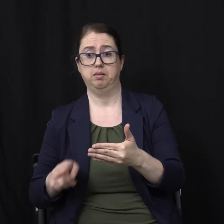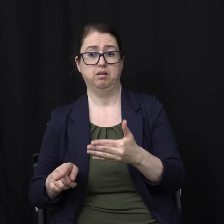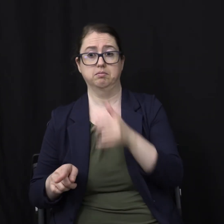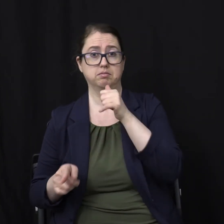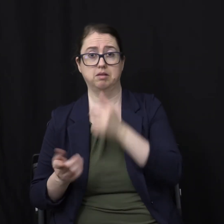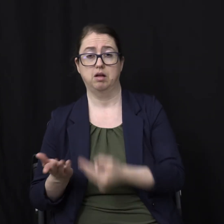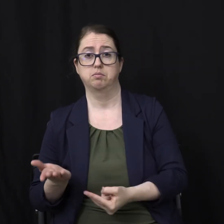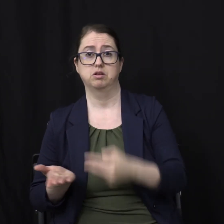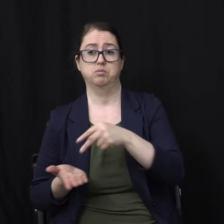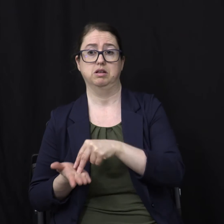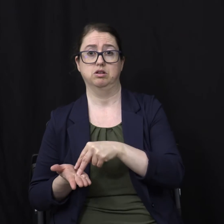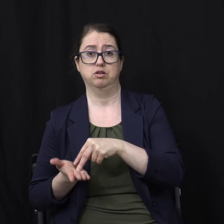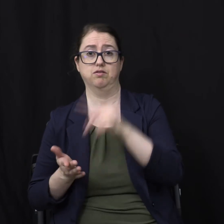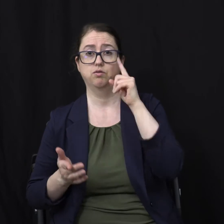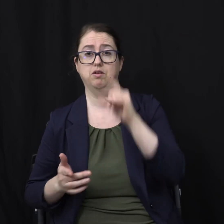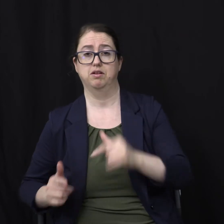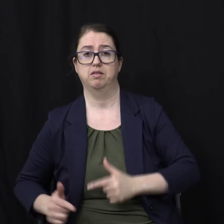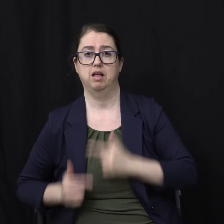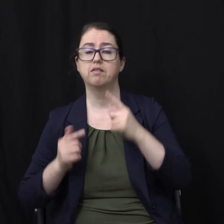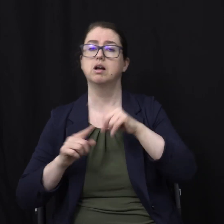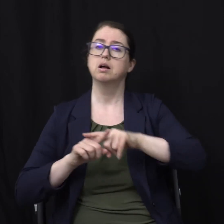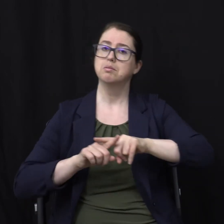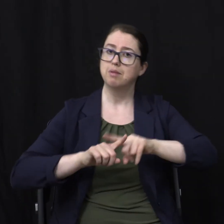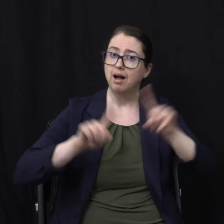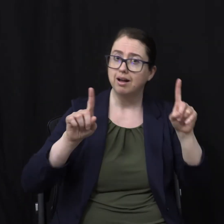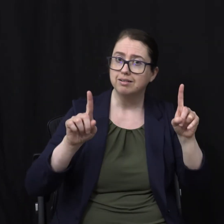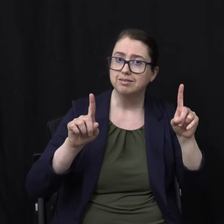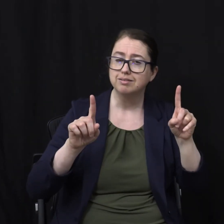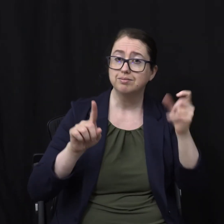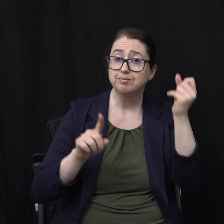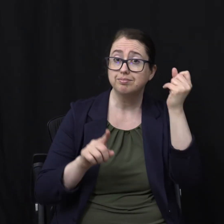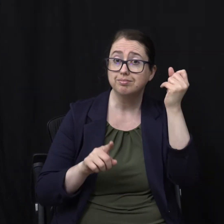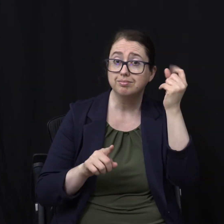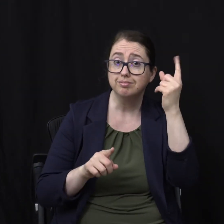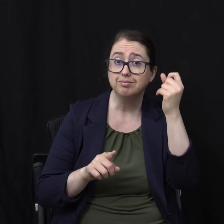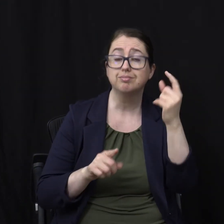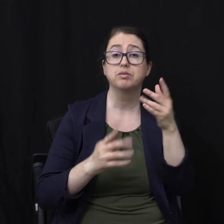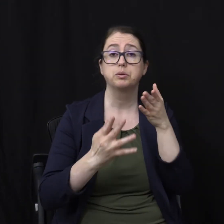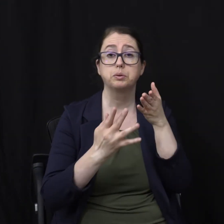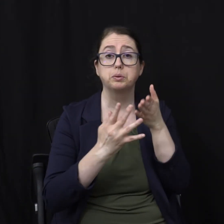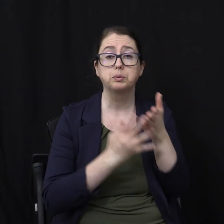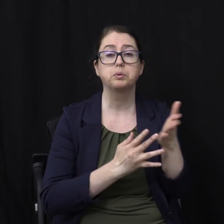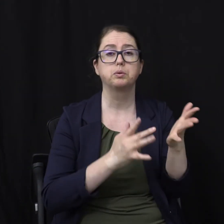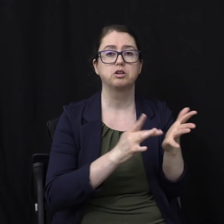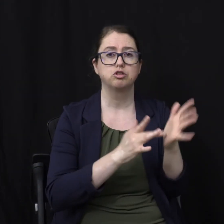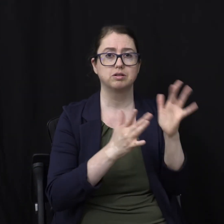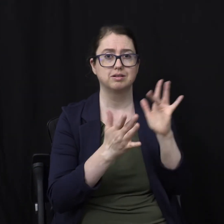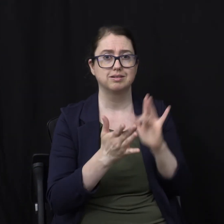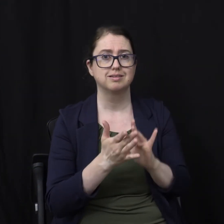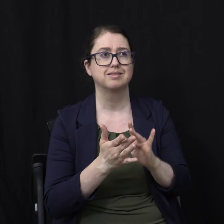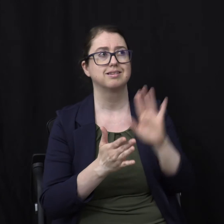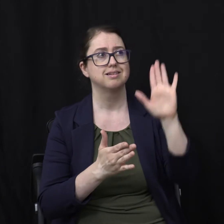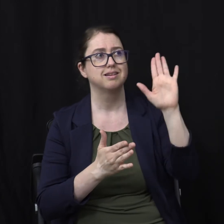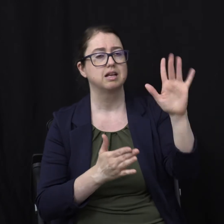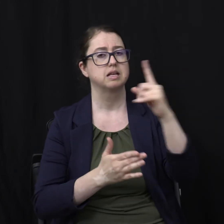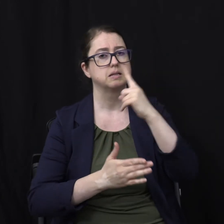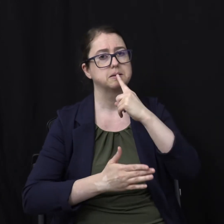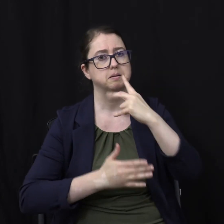Lamb sacrifice Pointing to Jesus And the promise Of the seed Of the woman The Messiah to come Jesus came And was slain